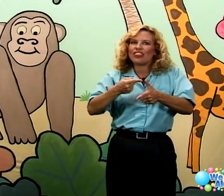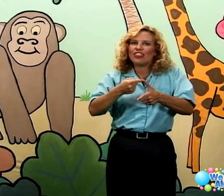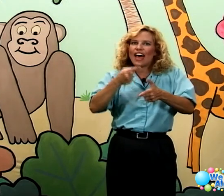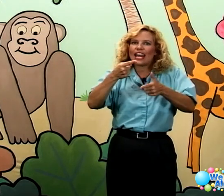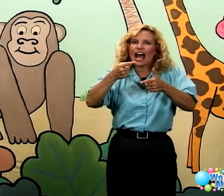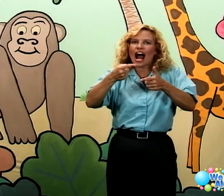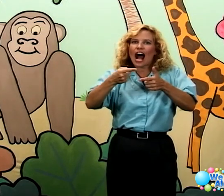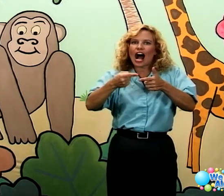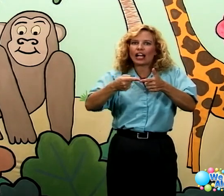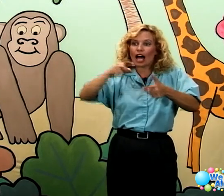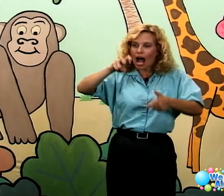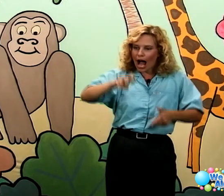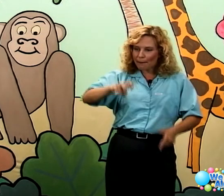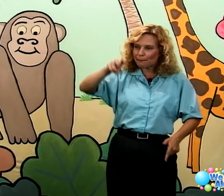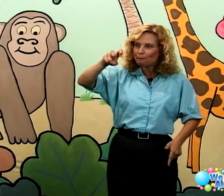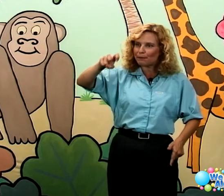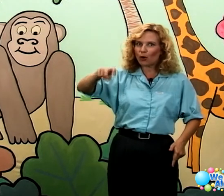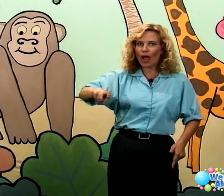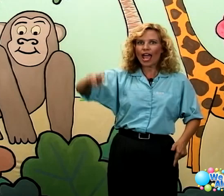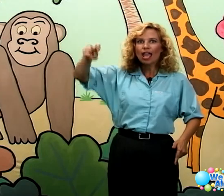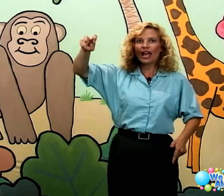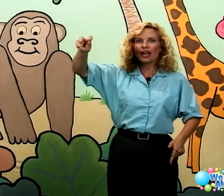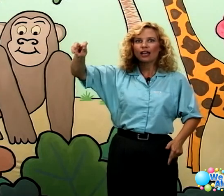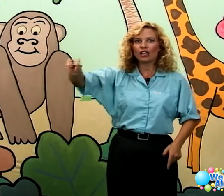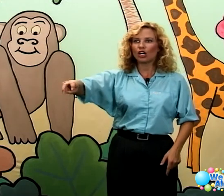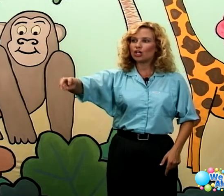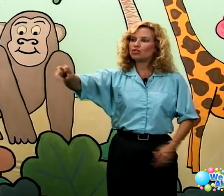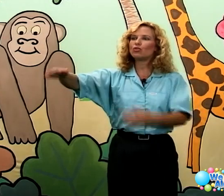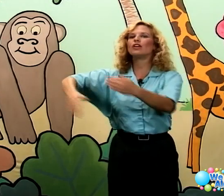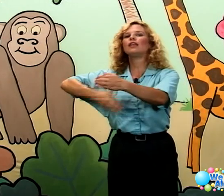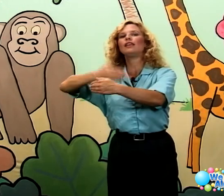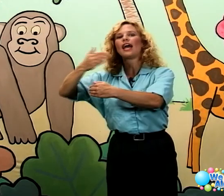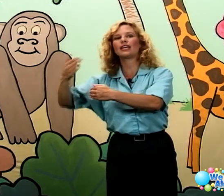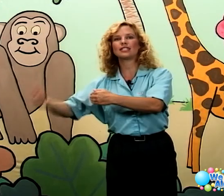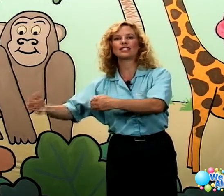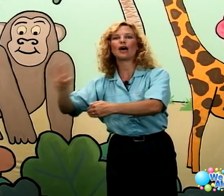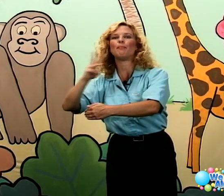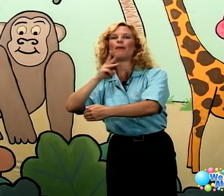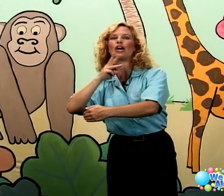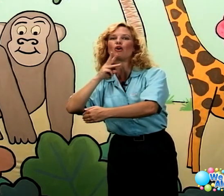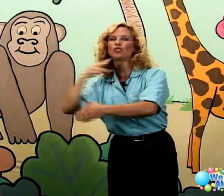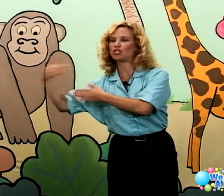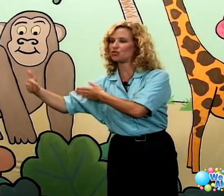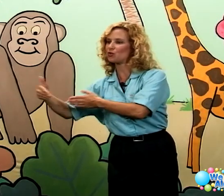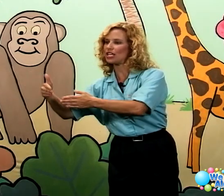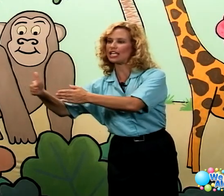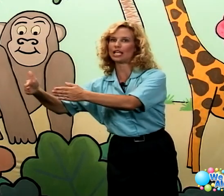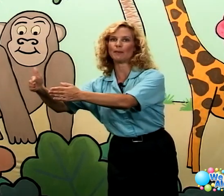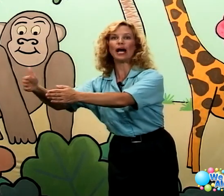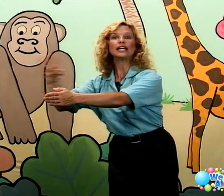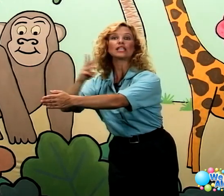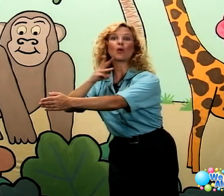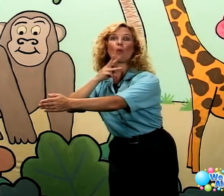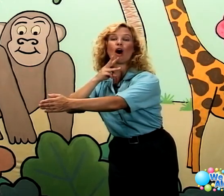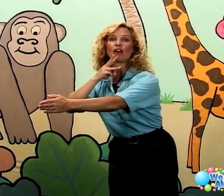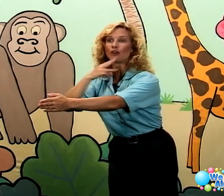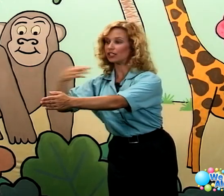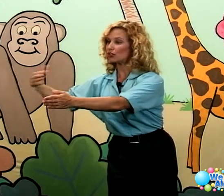Then I'll hop away to the next meadow stream. It's like water. A little